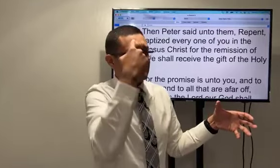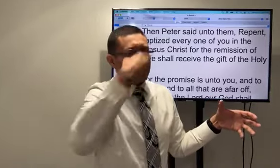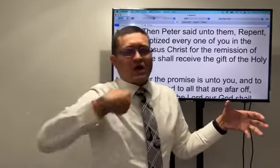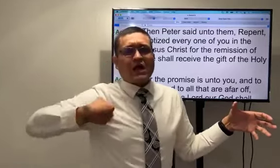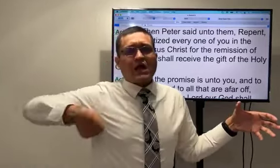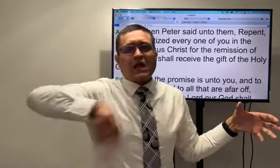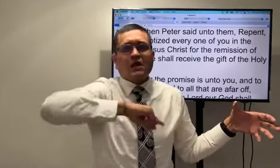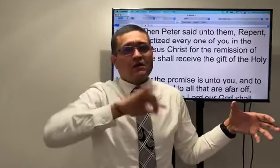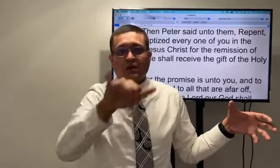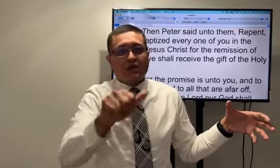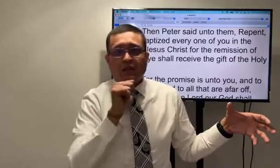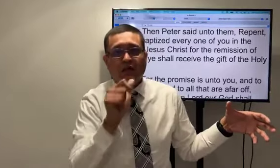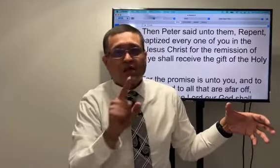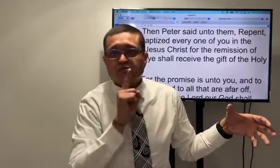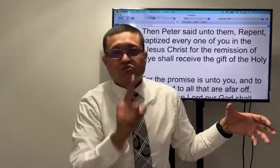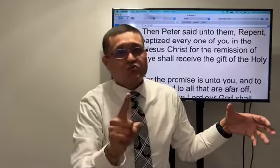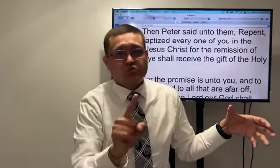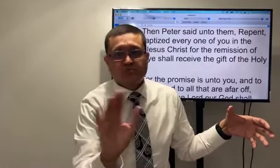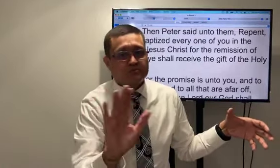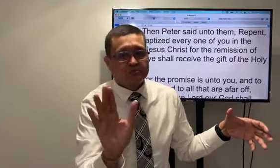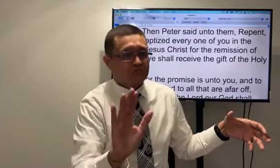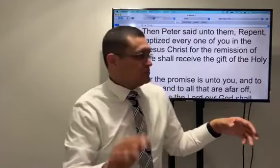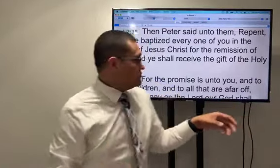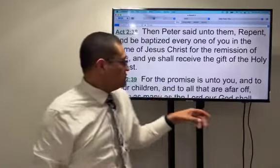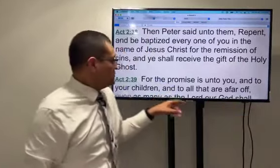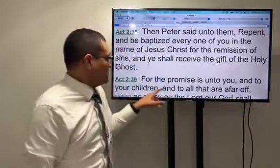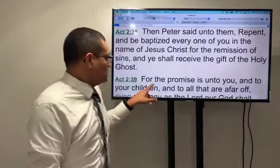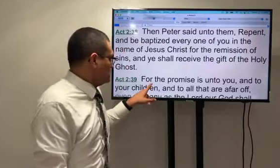and some people believe oh that's only for the Jews and that's not true